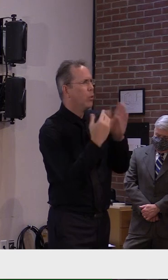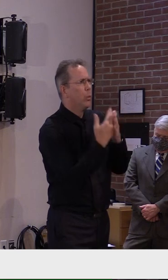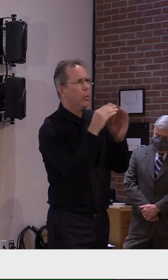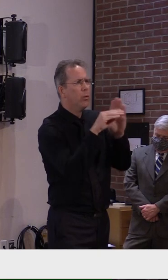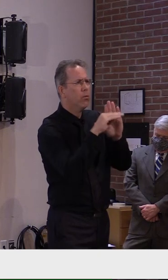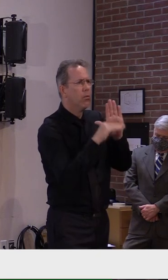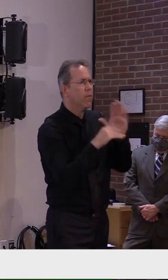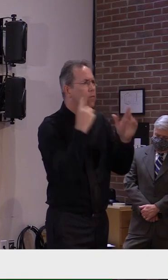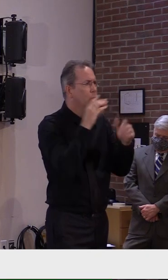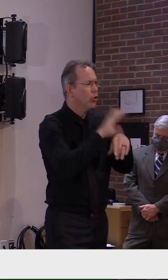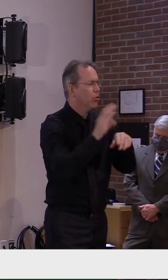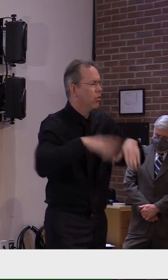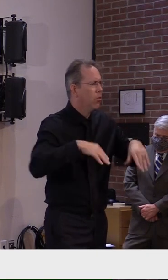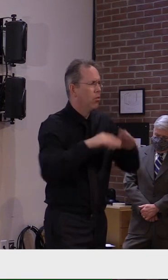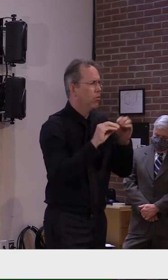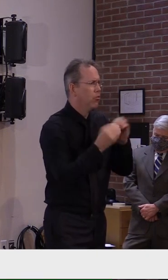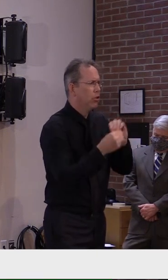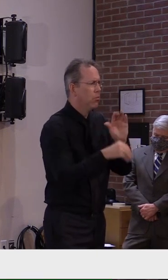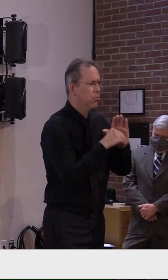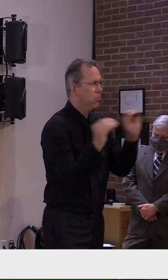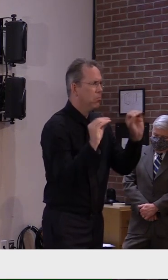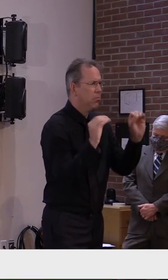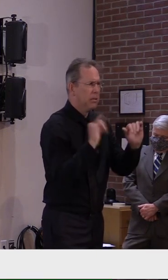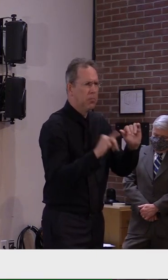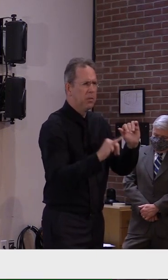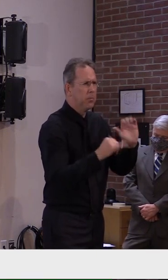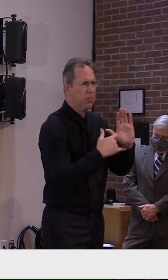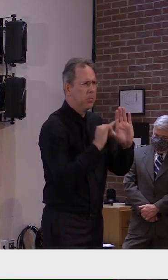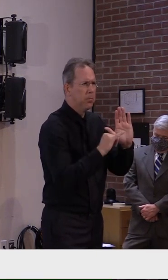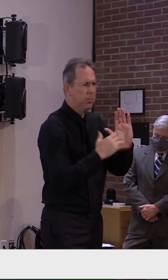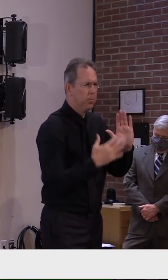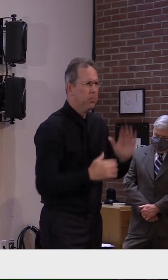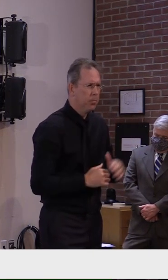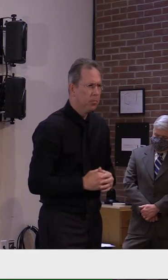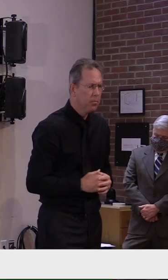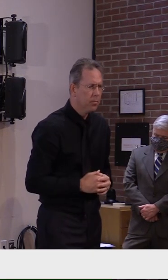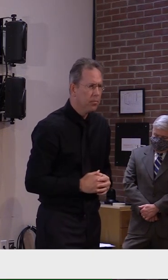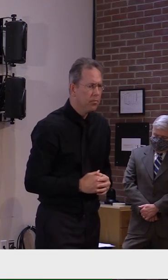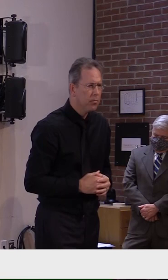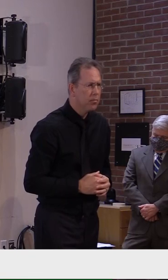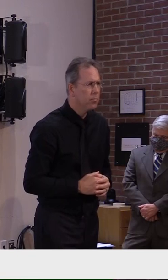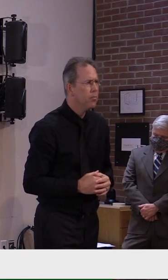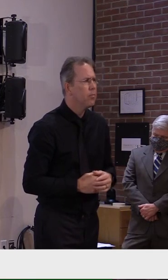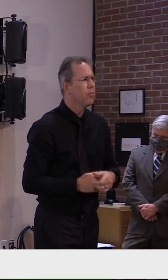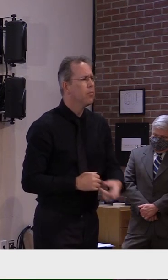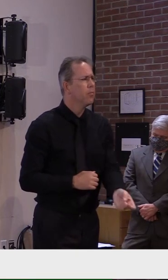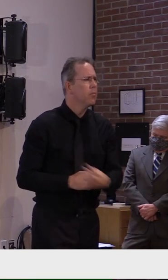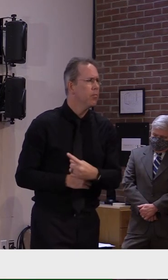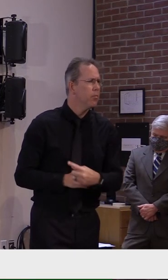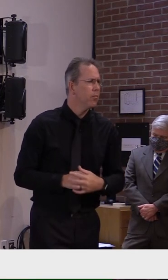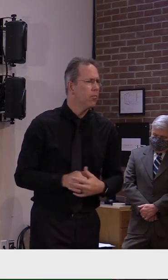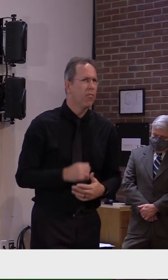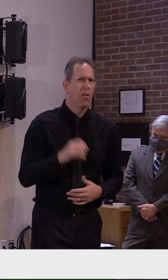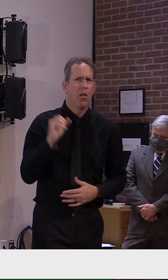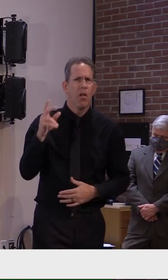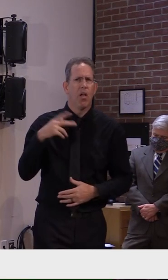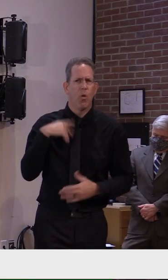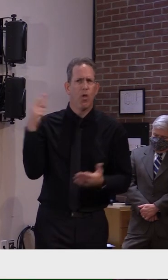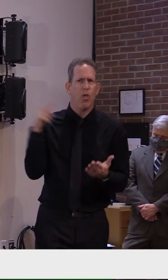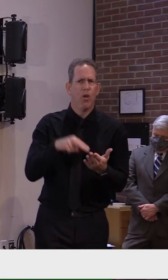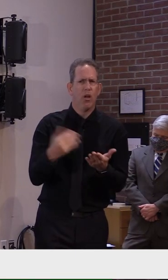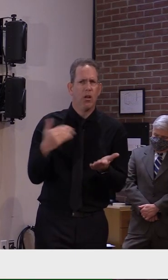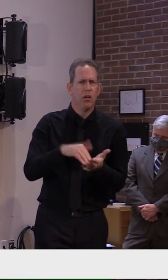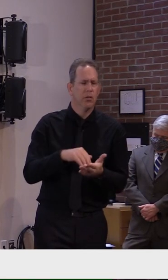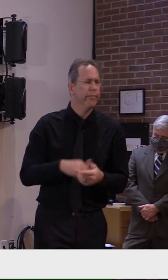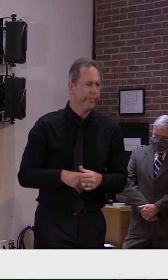person who says that, um, the fact that EBP, EBP